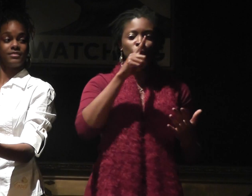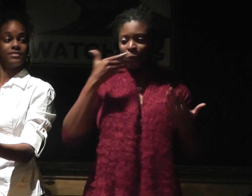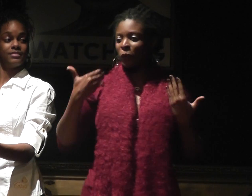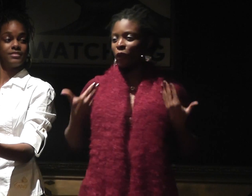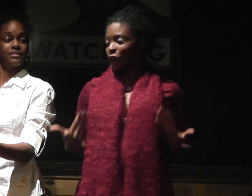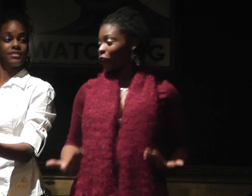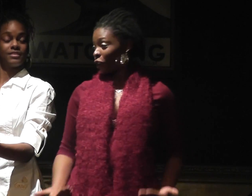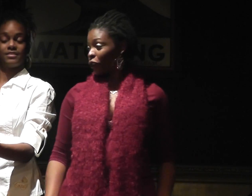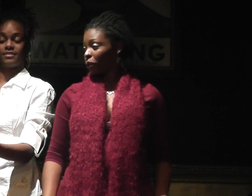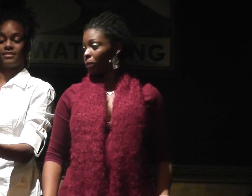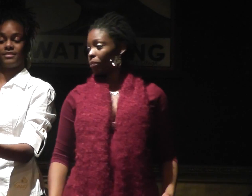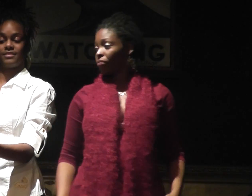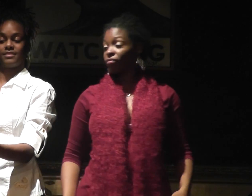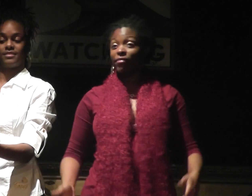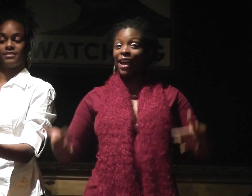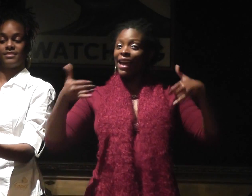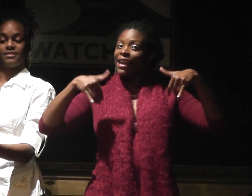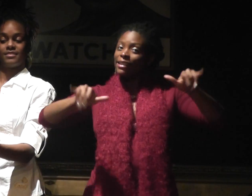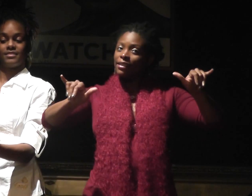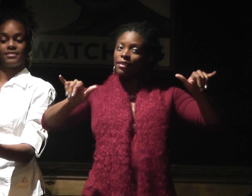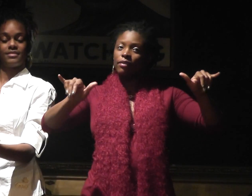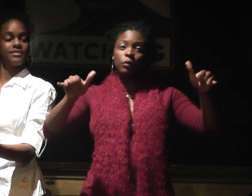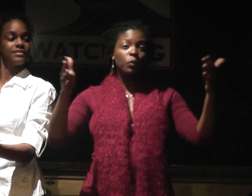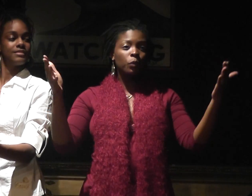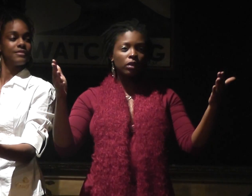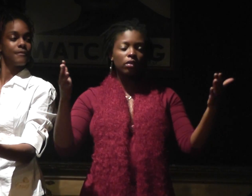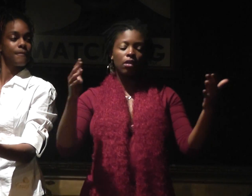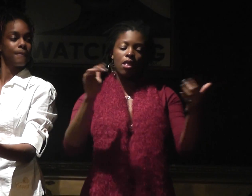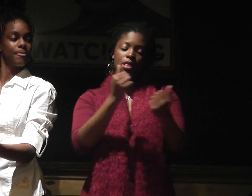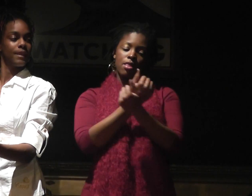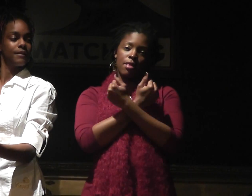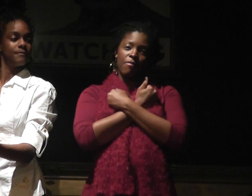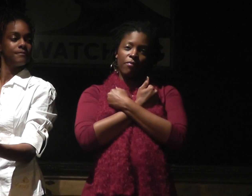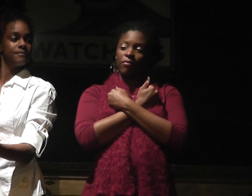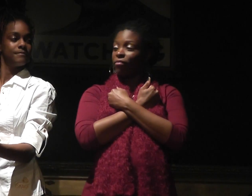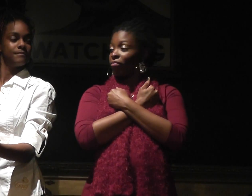It's forever. And that's our foundation. That's who we are.